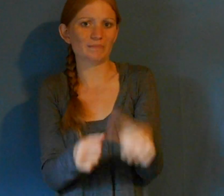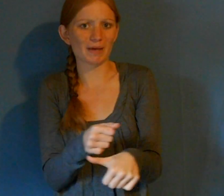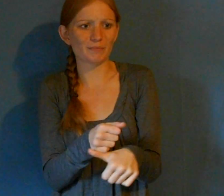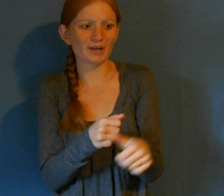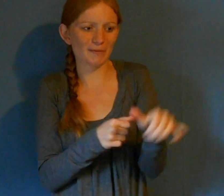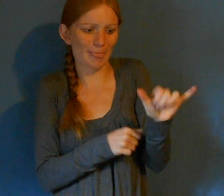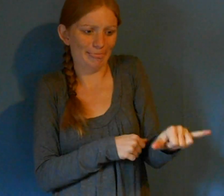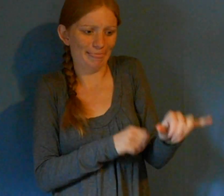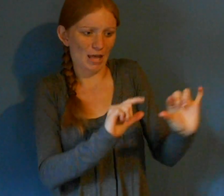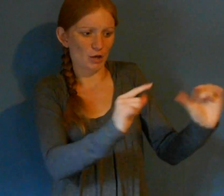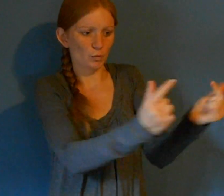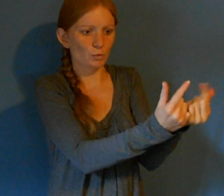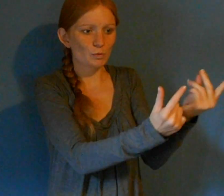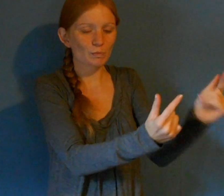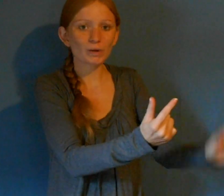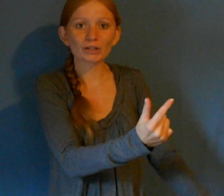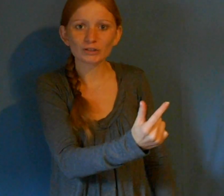to punish the breed, not the breed. Thank you.